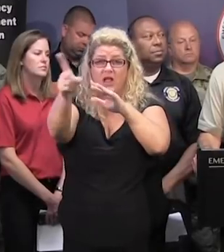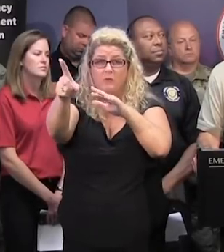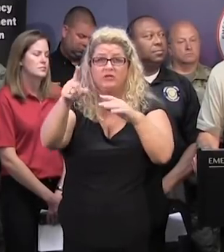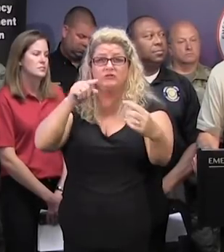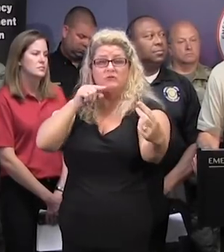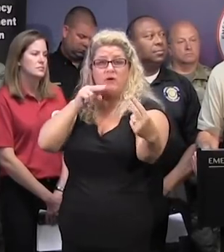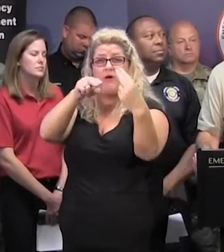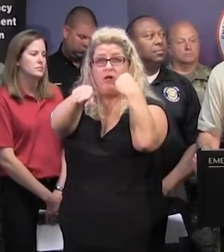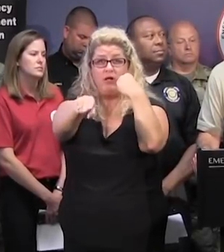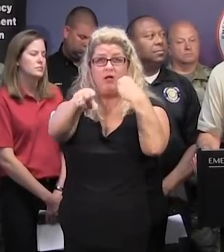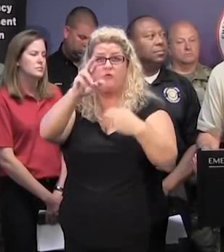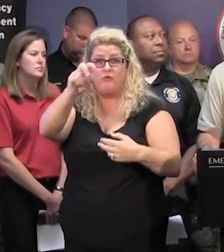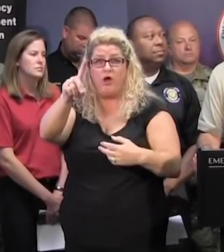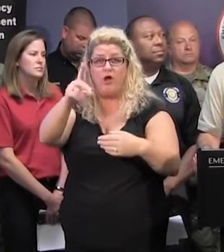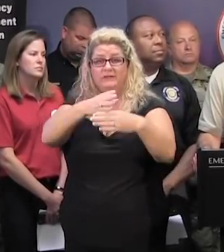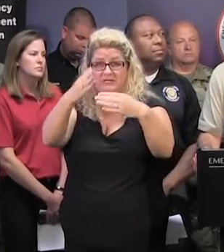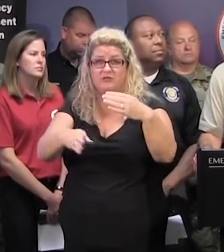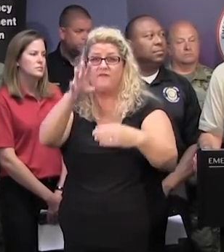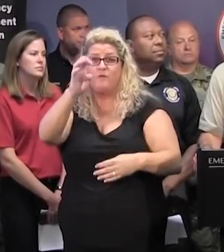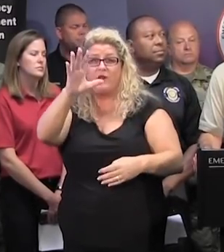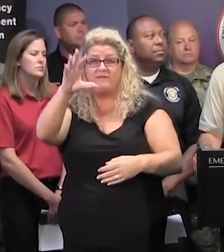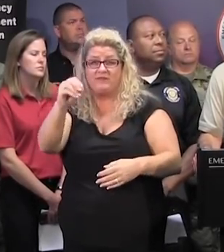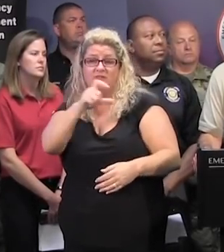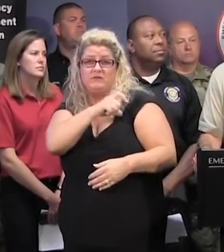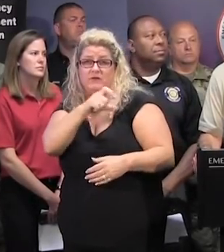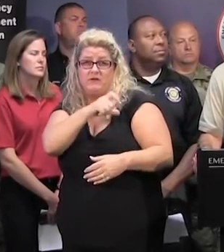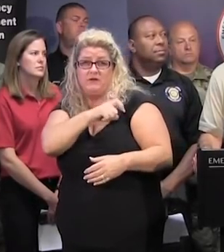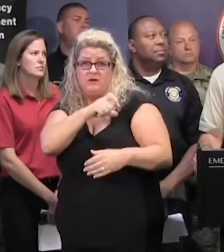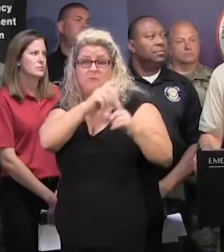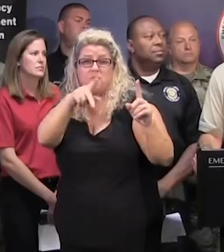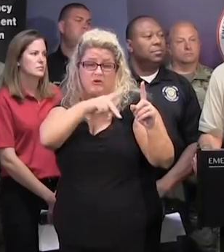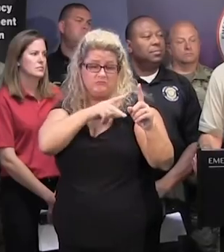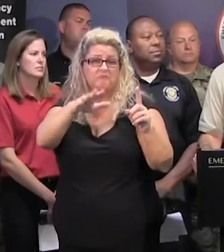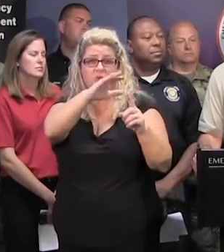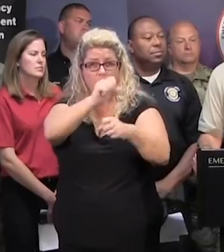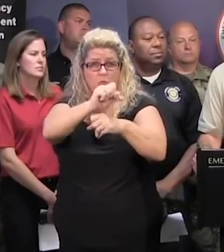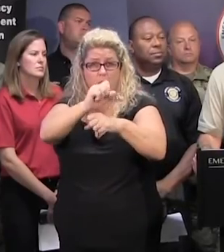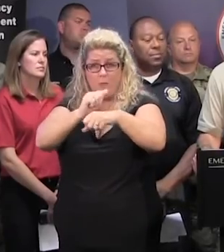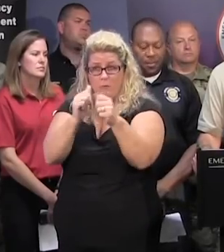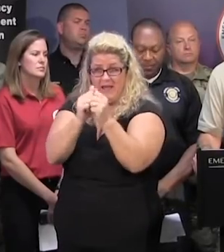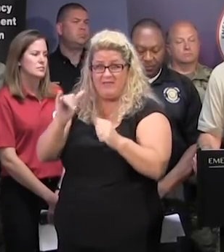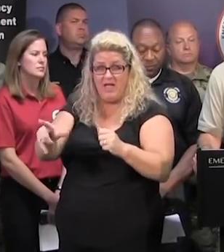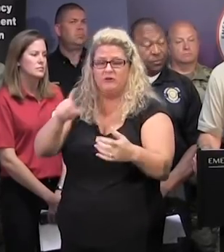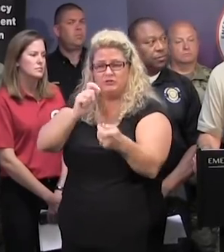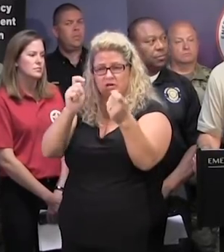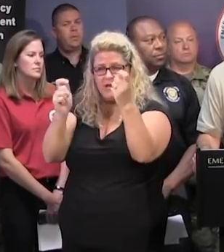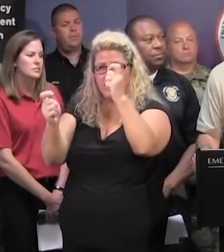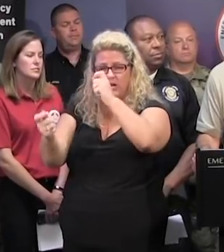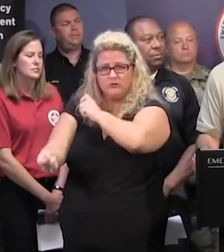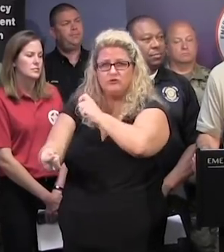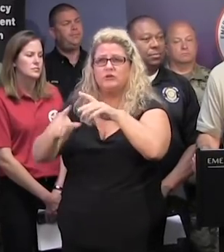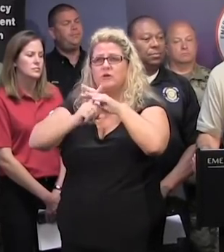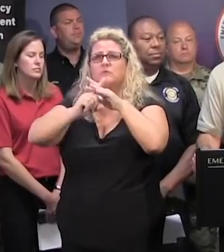an end. Those 450 state law enforcement personnel who have been working with the lane reversals and evacuations